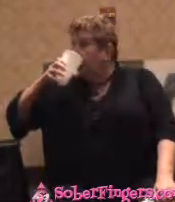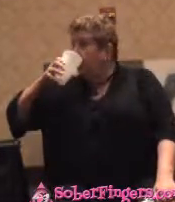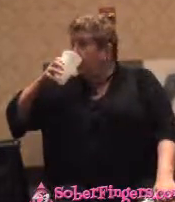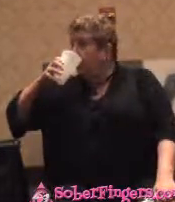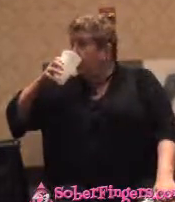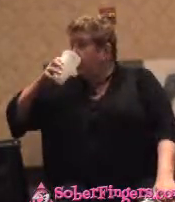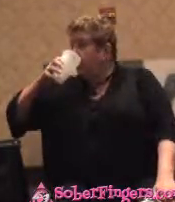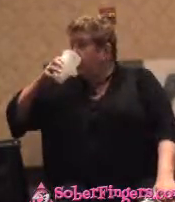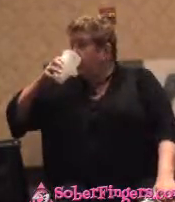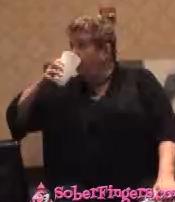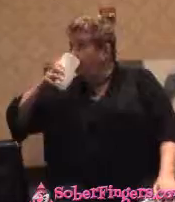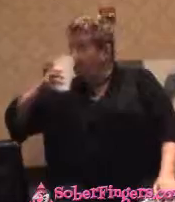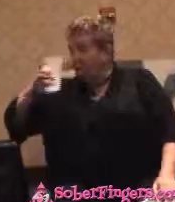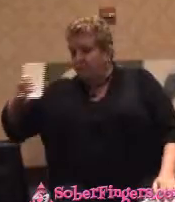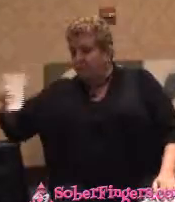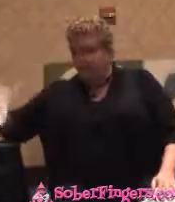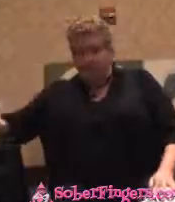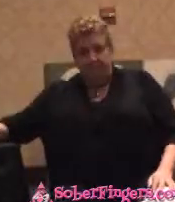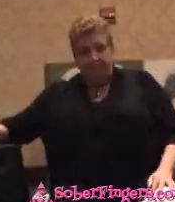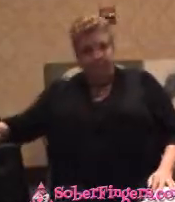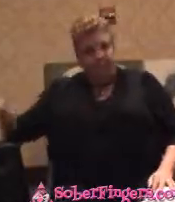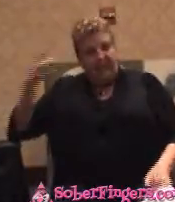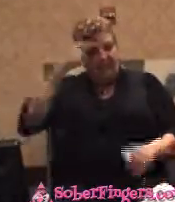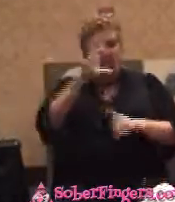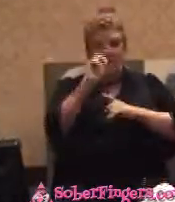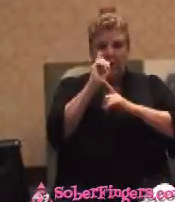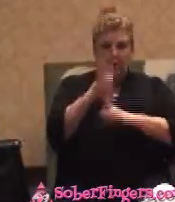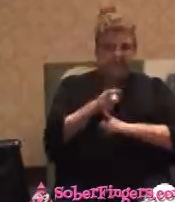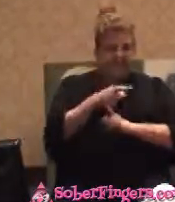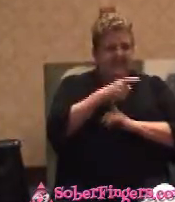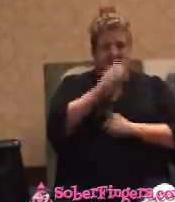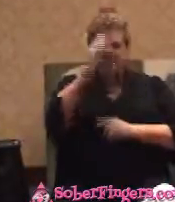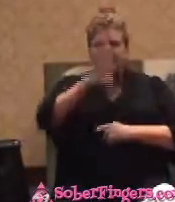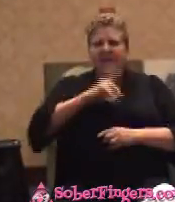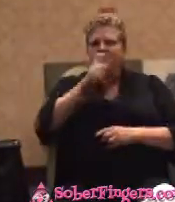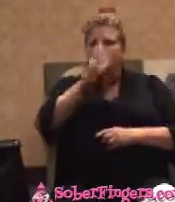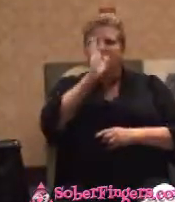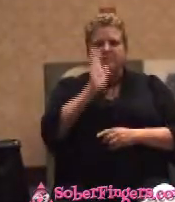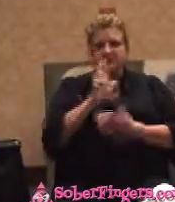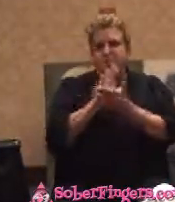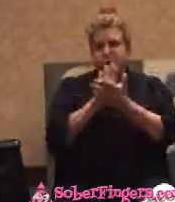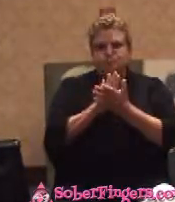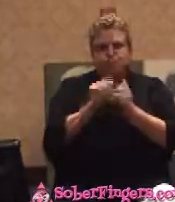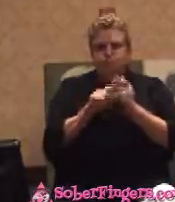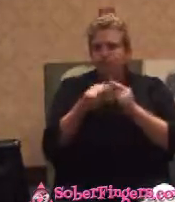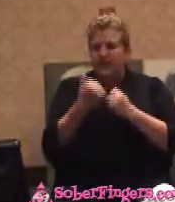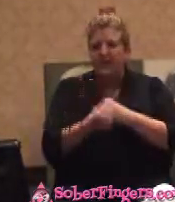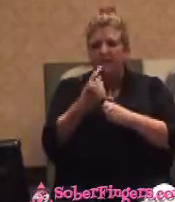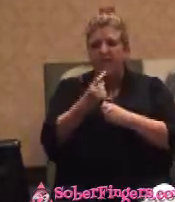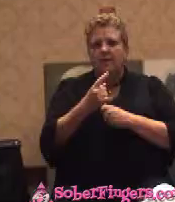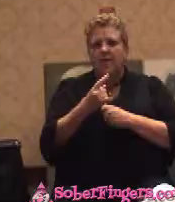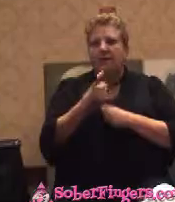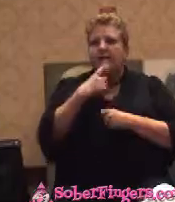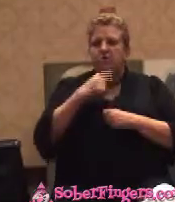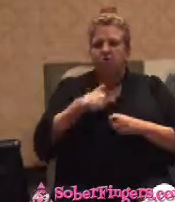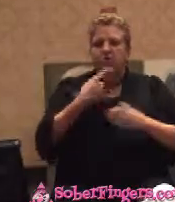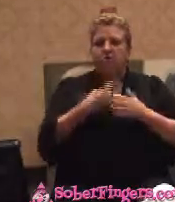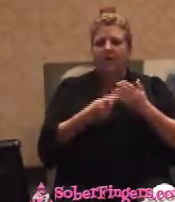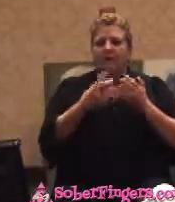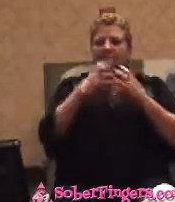And for a half hour, he sat there and this man who would never praise anybody, he sat there and told him what a valuable asset I was for that law firm.